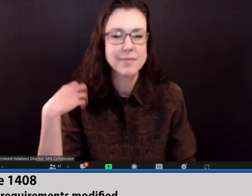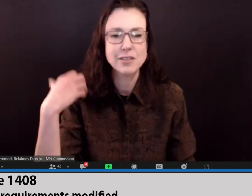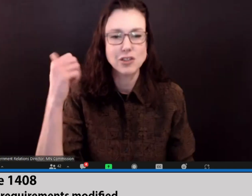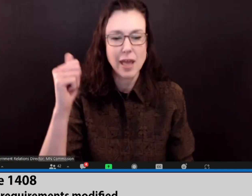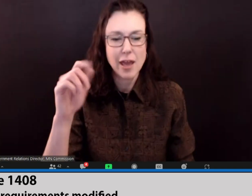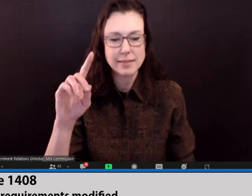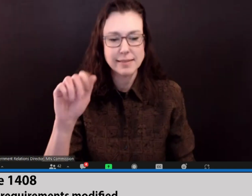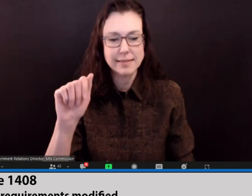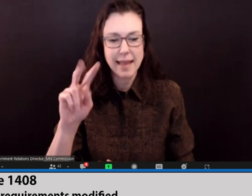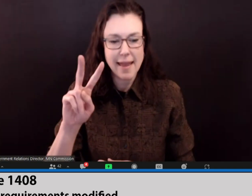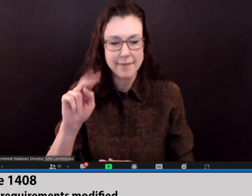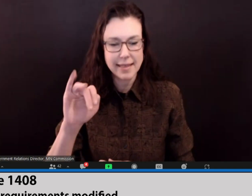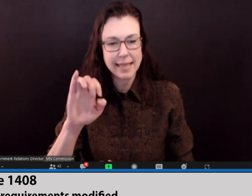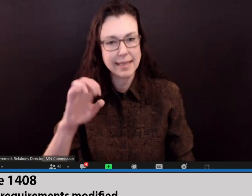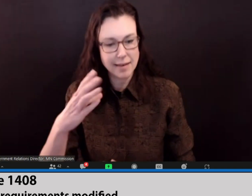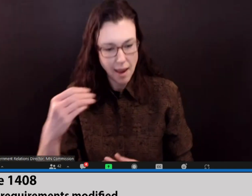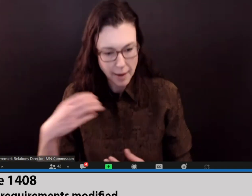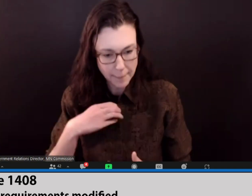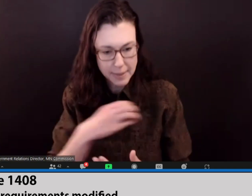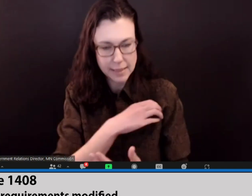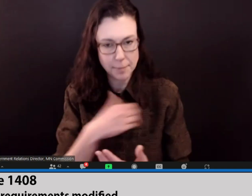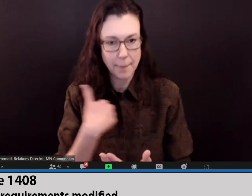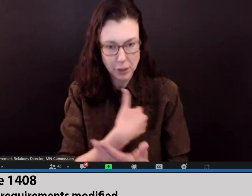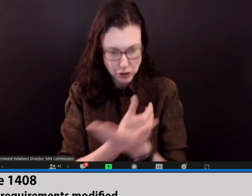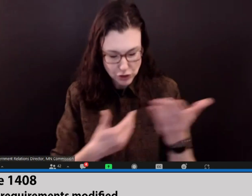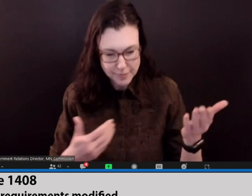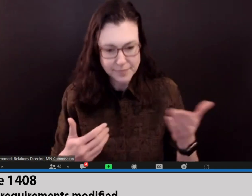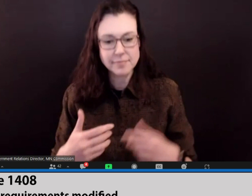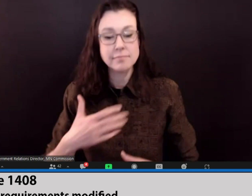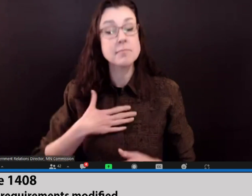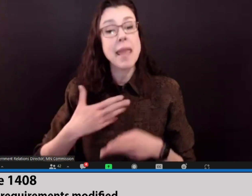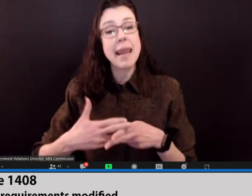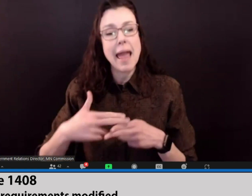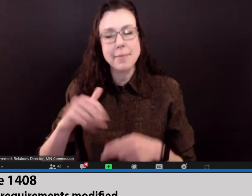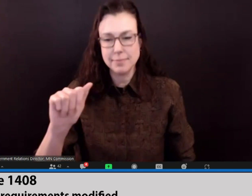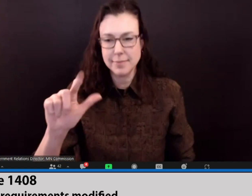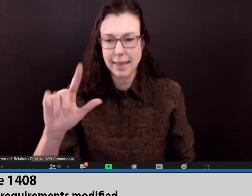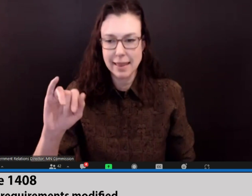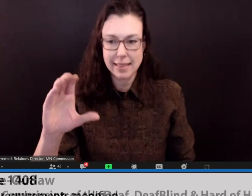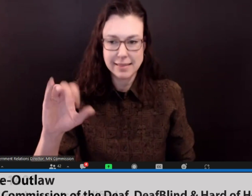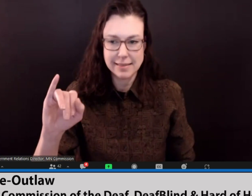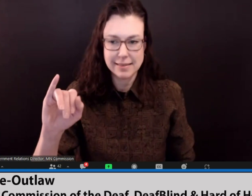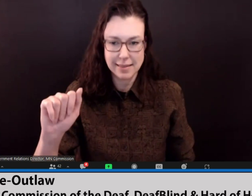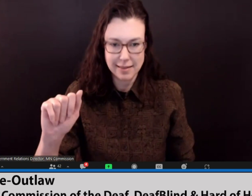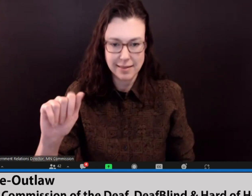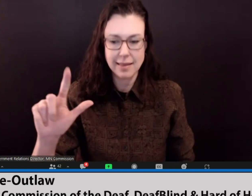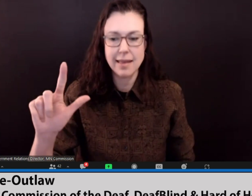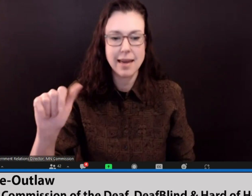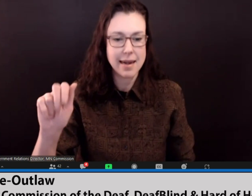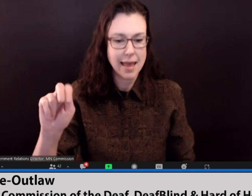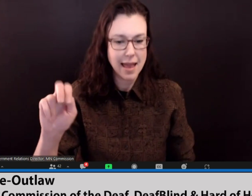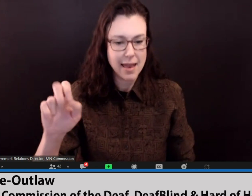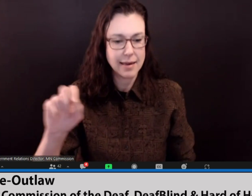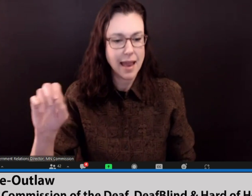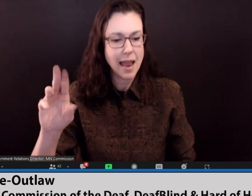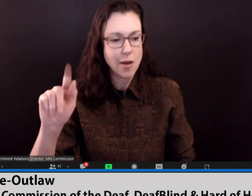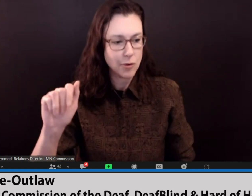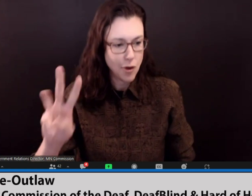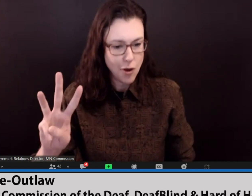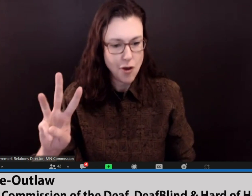Good morning chair Daphne. Good committee members. My name is Alicia Lane outlaw.